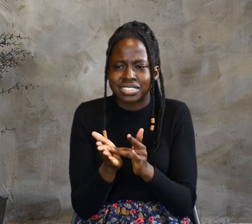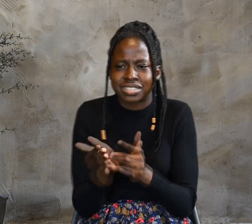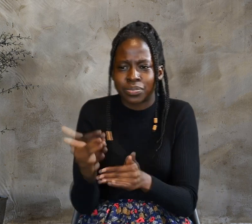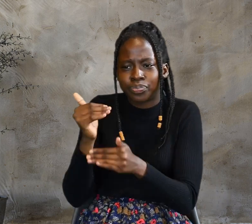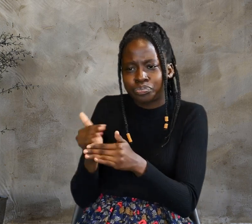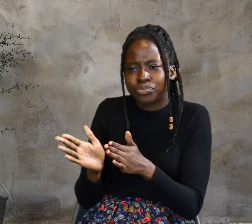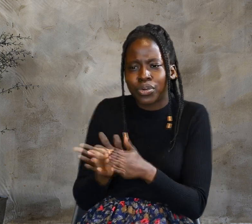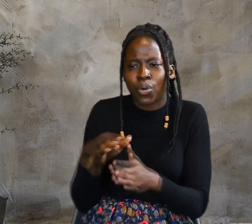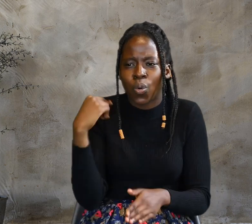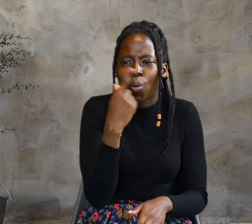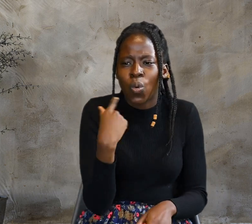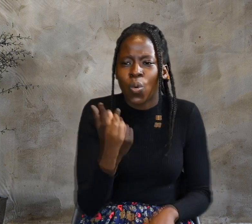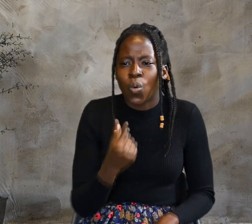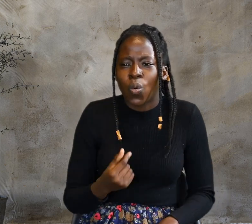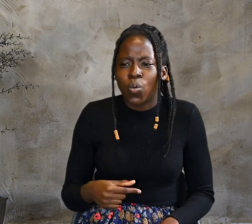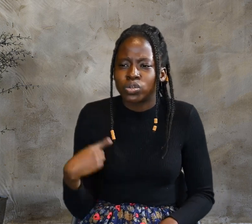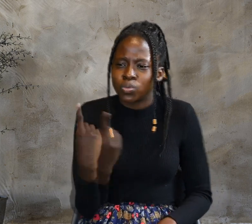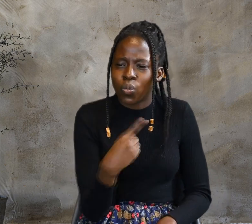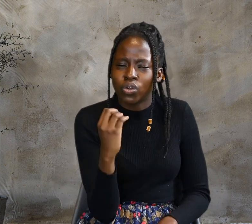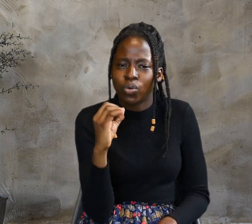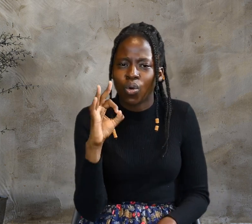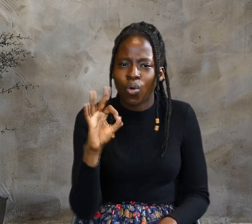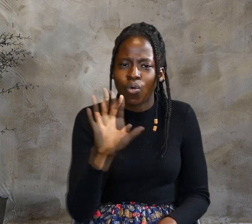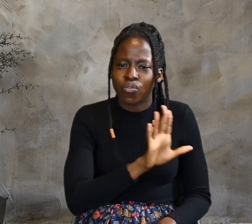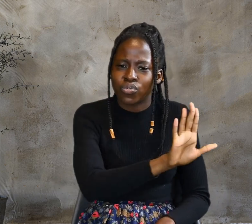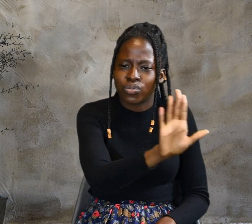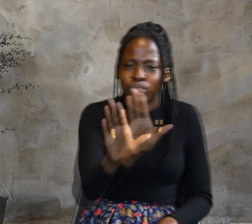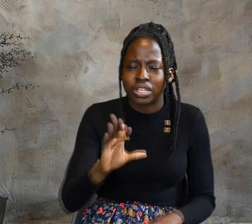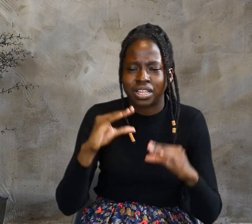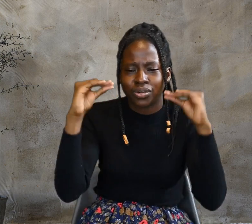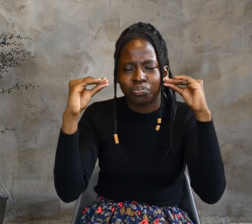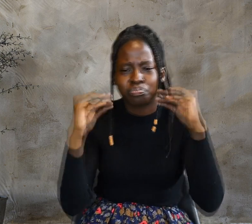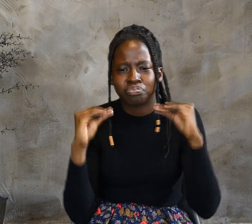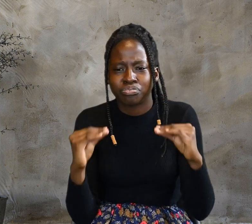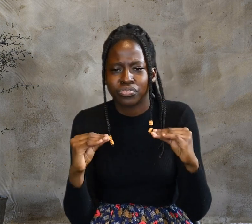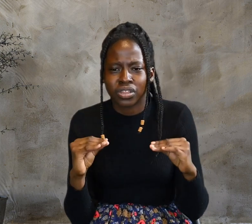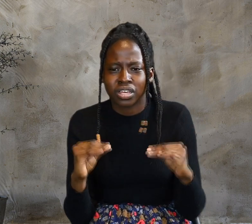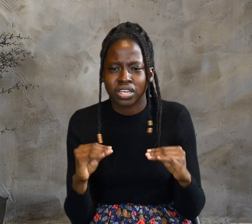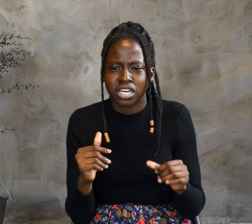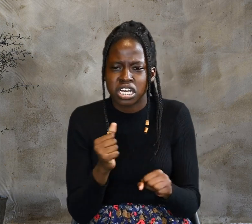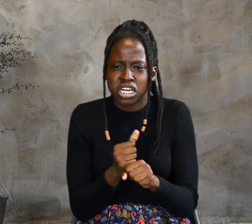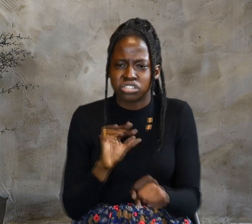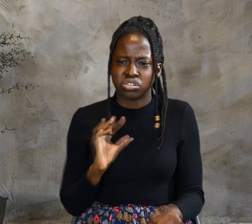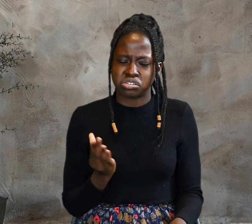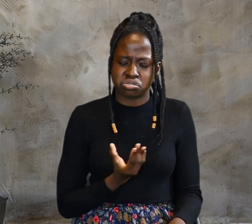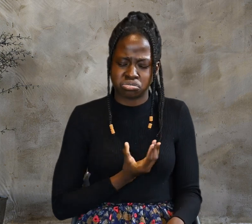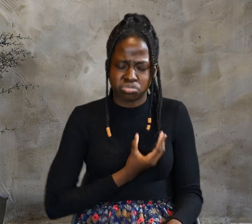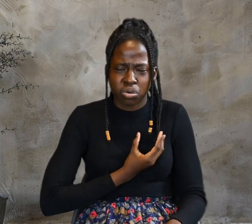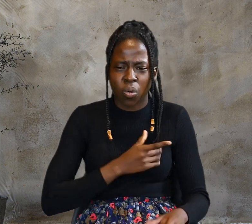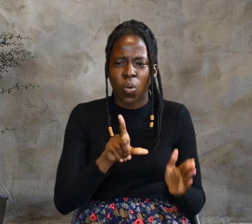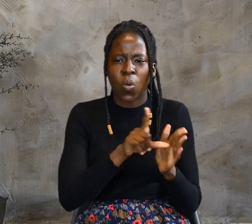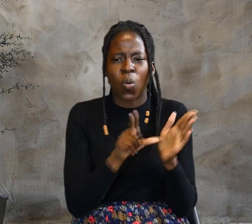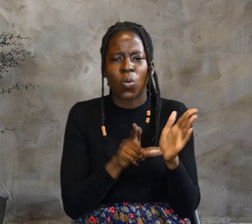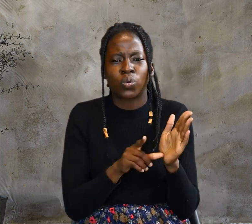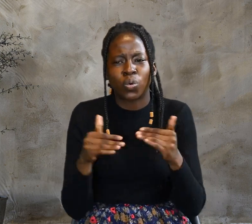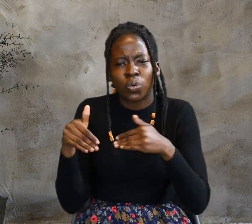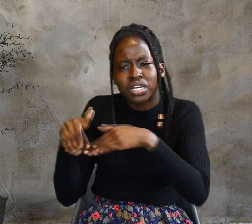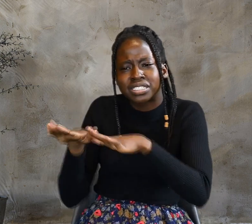asked, does our law condemn a man without first hearing him to find